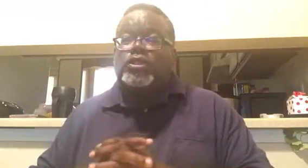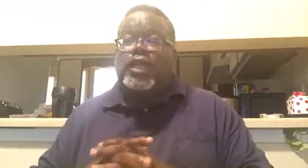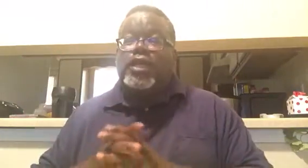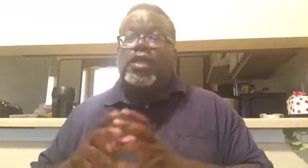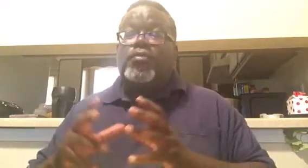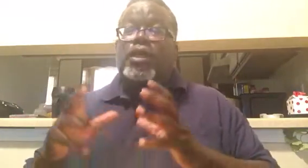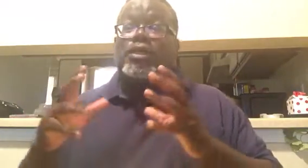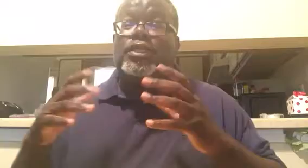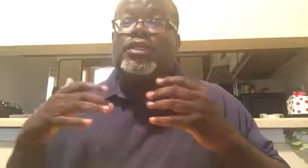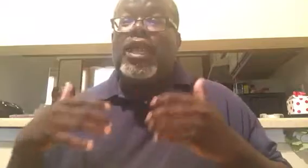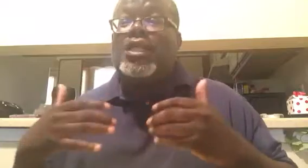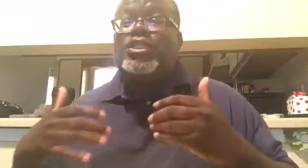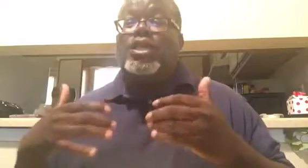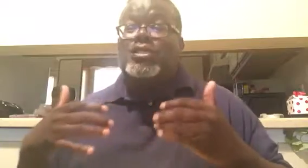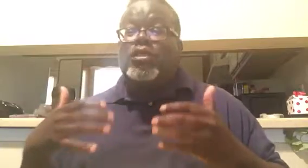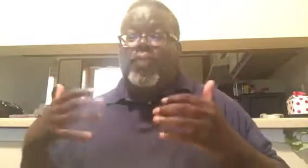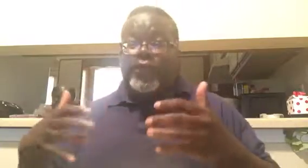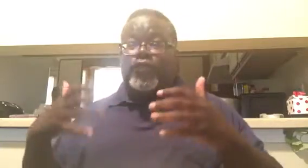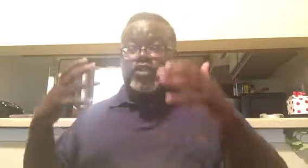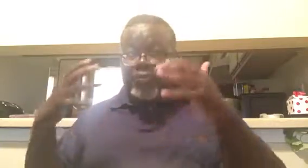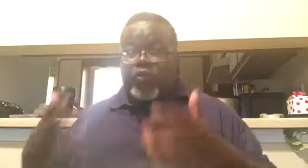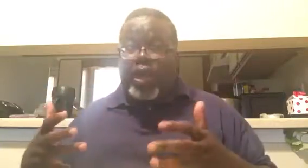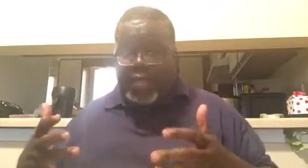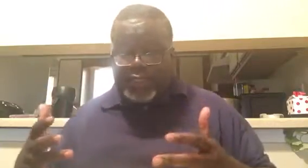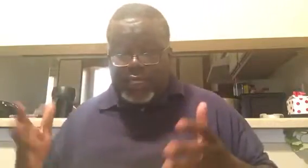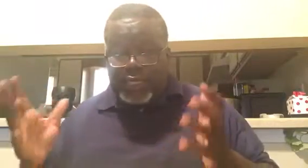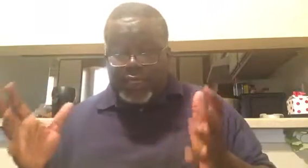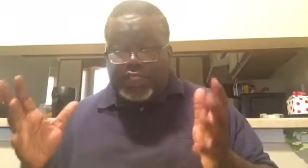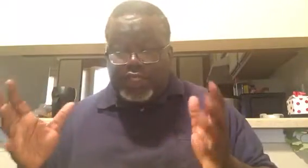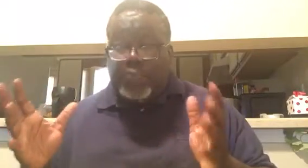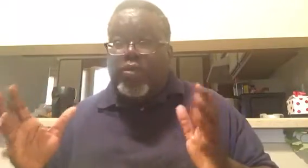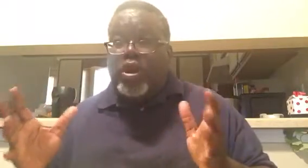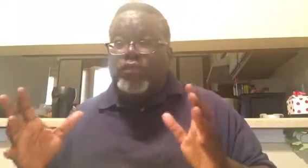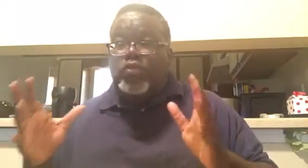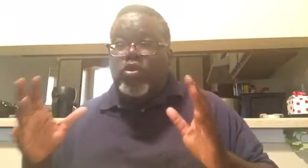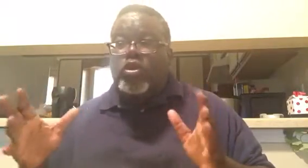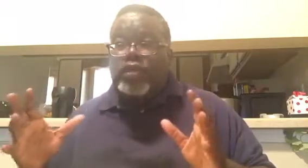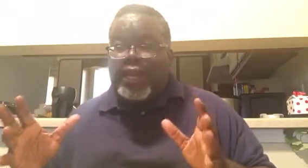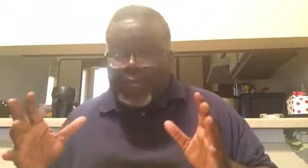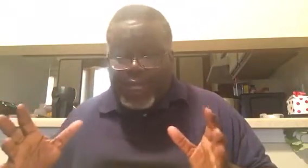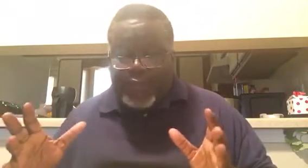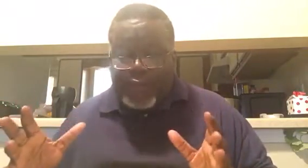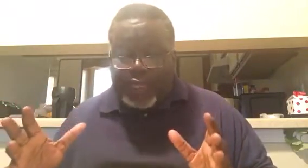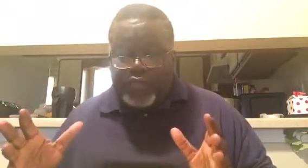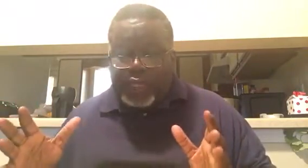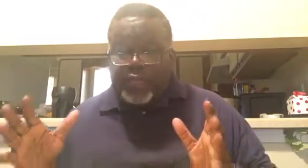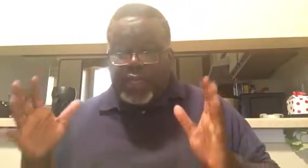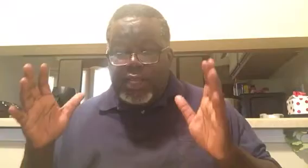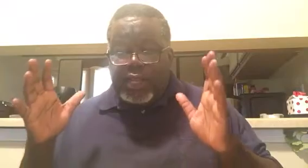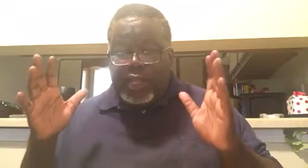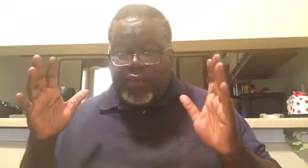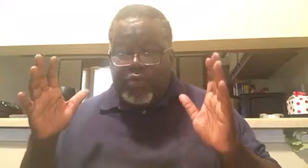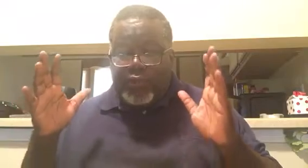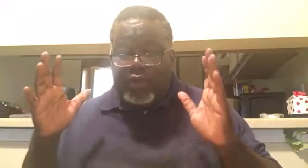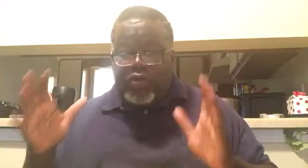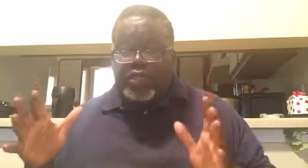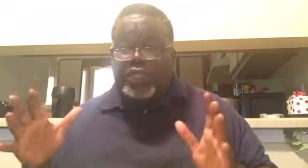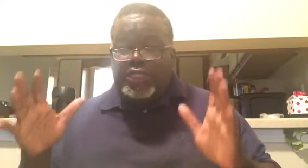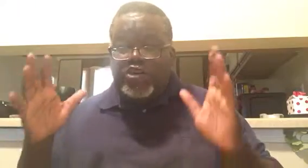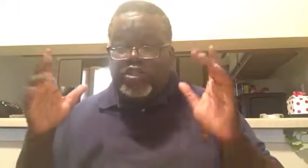to say, because it's not just about the surprise. This is a part of the word that I gave last week, uh, where the Lord says your